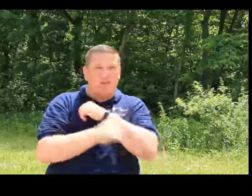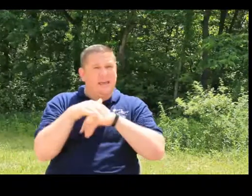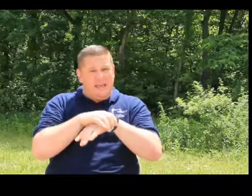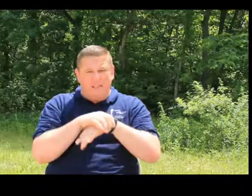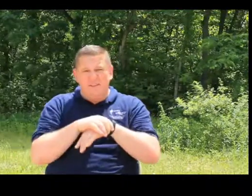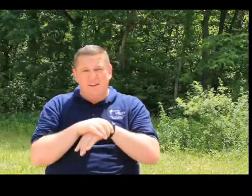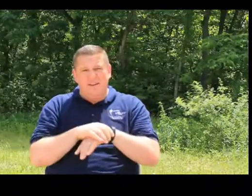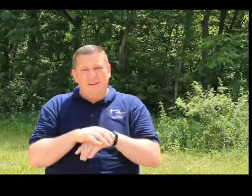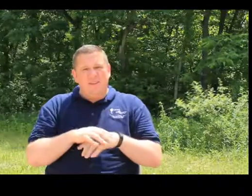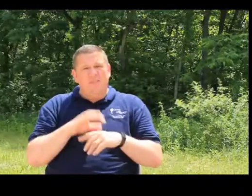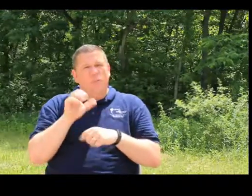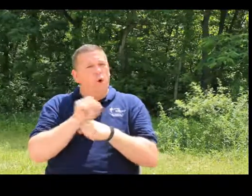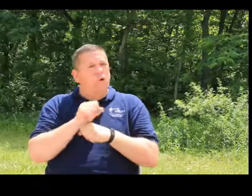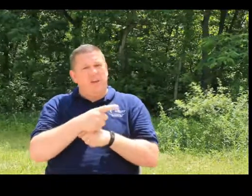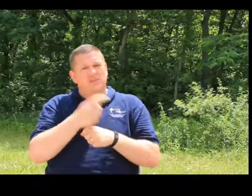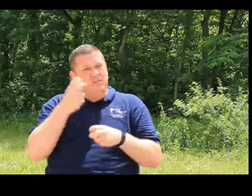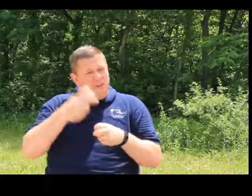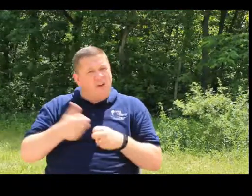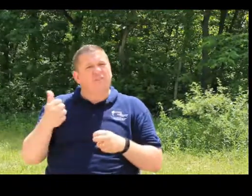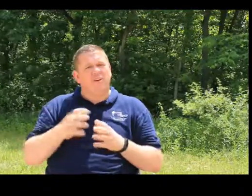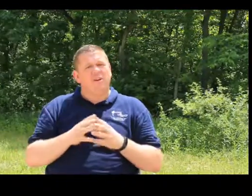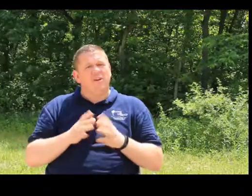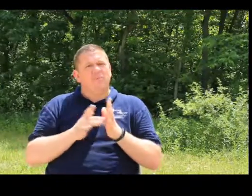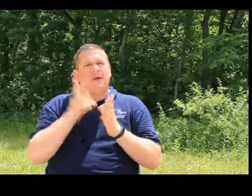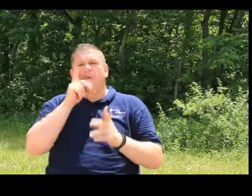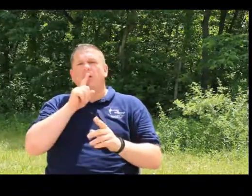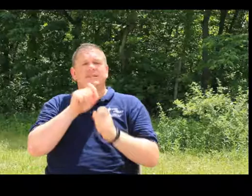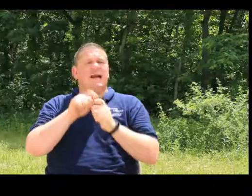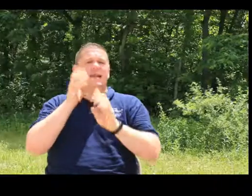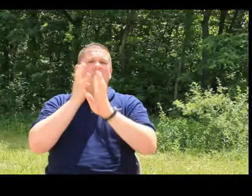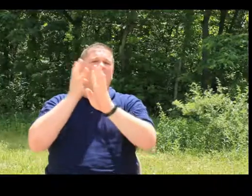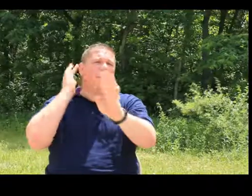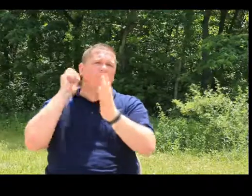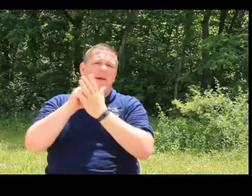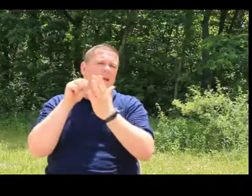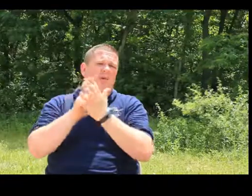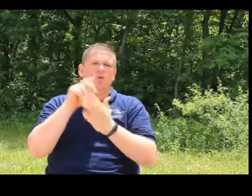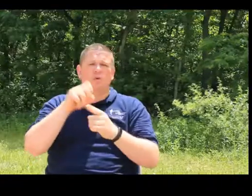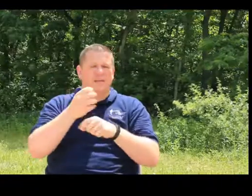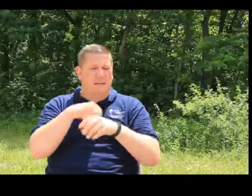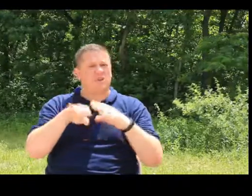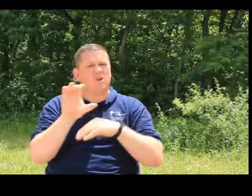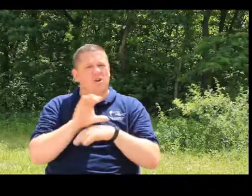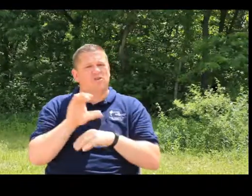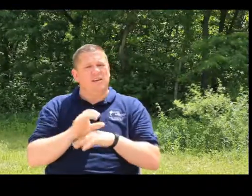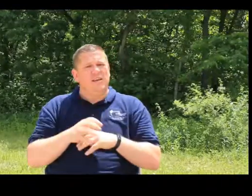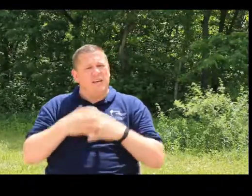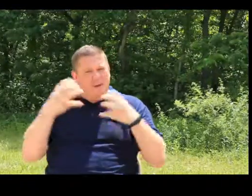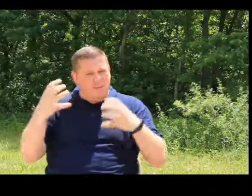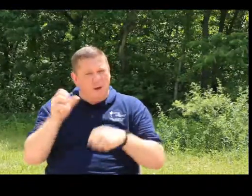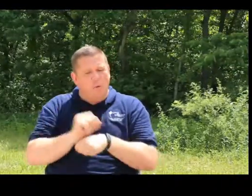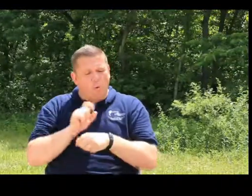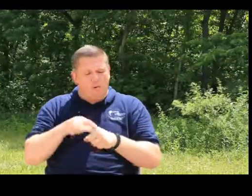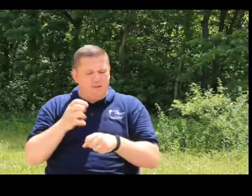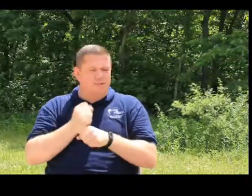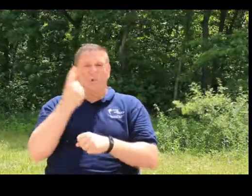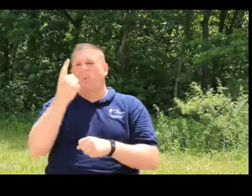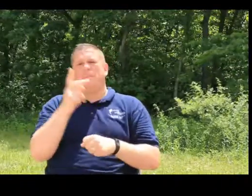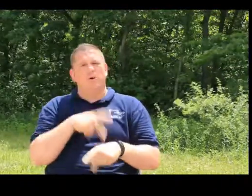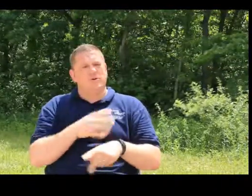like England, the work there is a little bit tougher. People aren't exactly lining up and banging on the doors to get into church. It takes a lot more work to just get one person